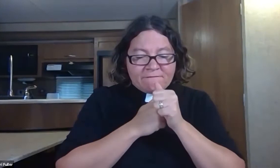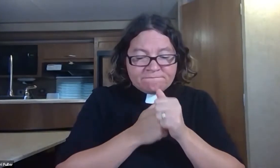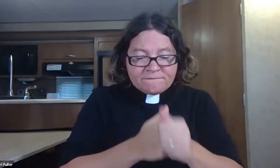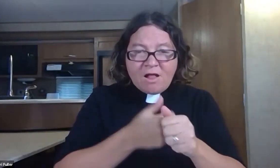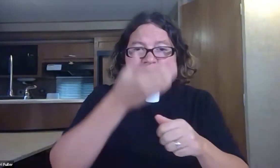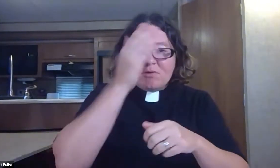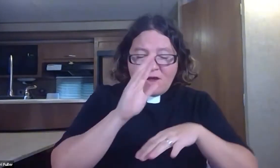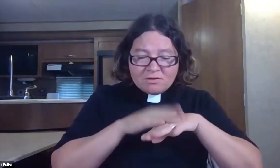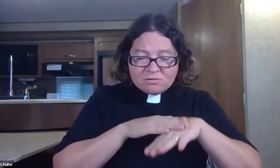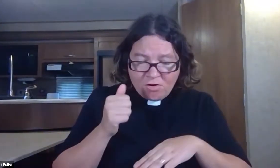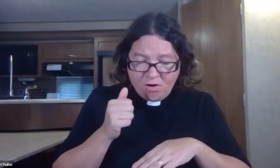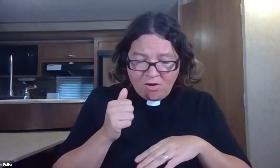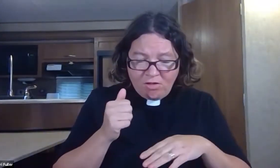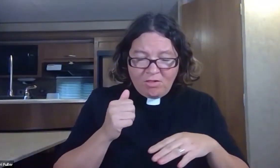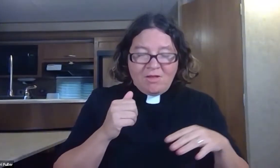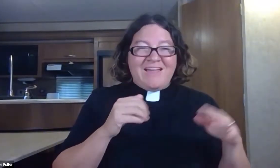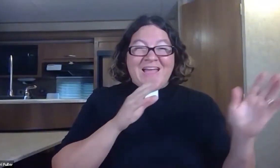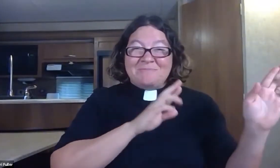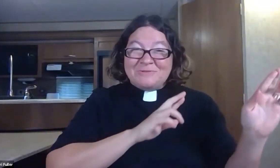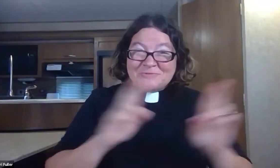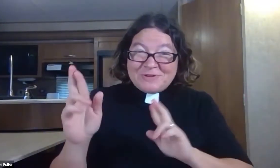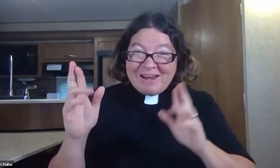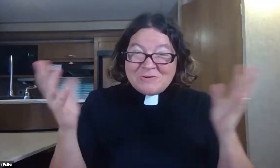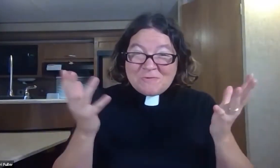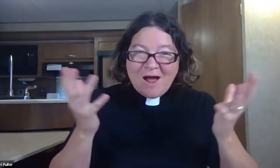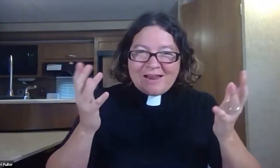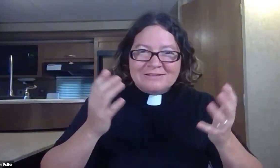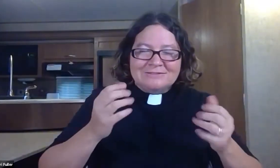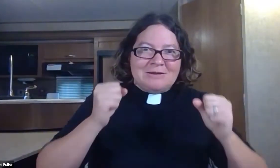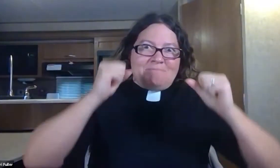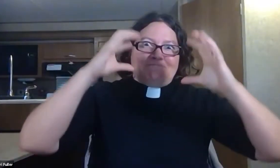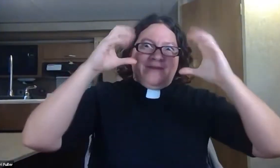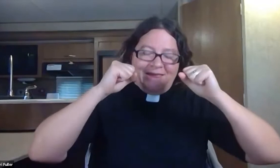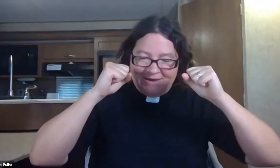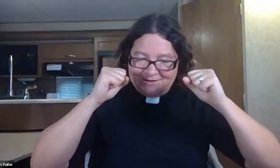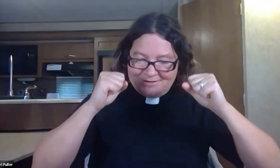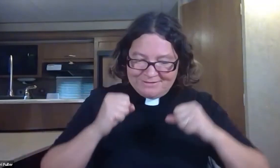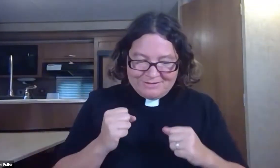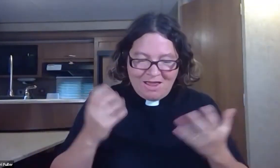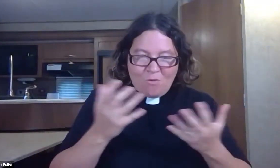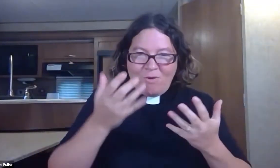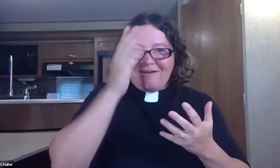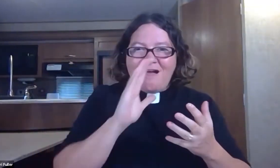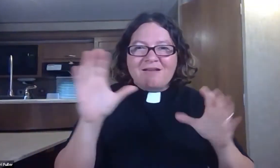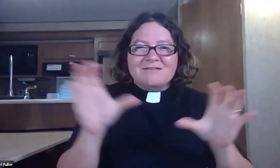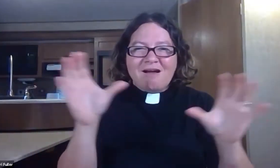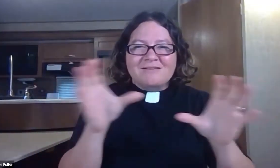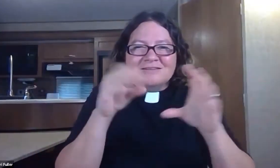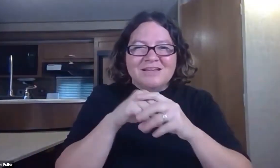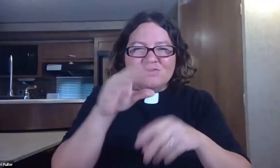so I want to encourage you follow God's call and be ready for